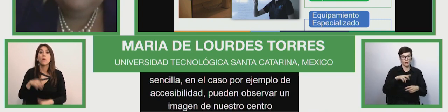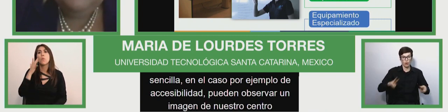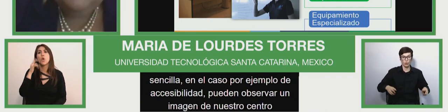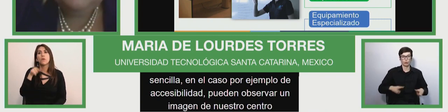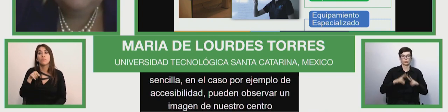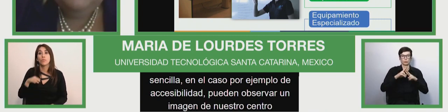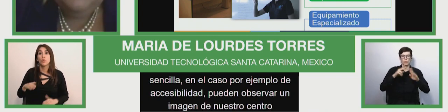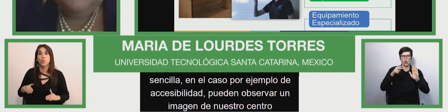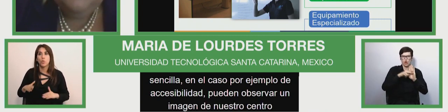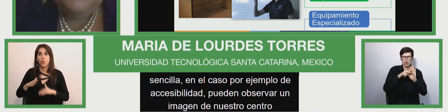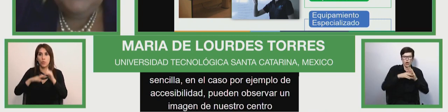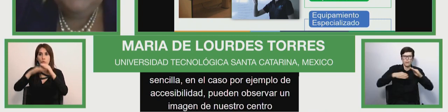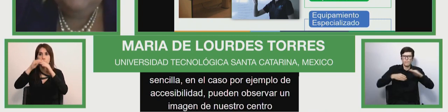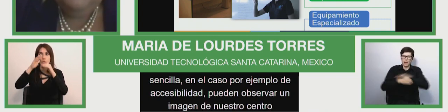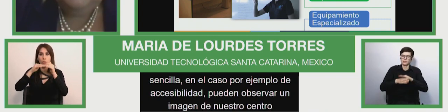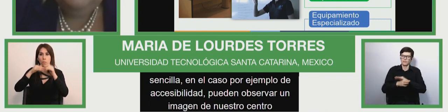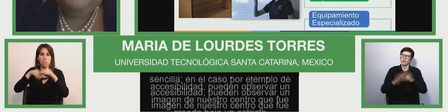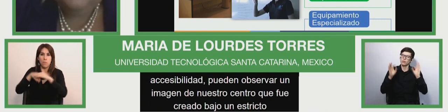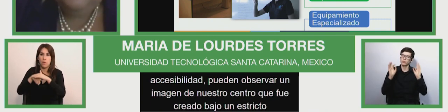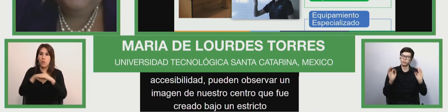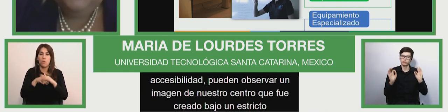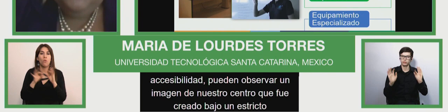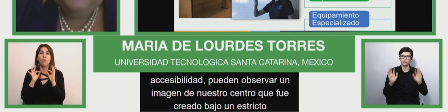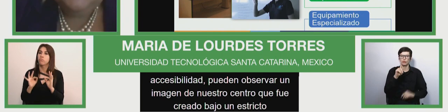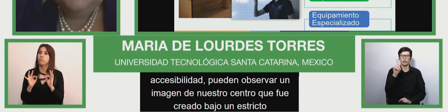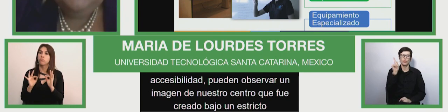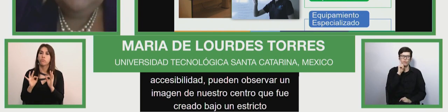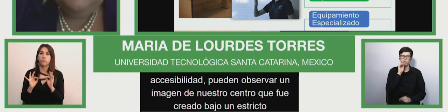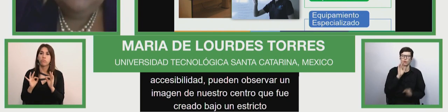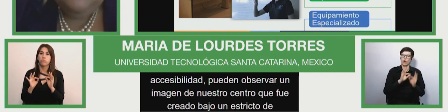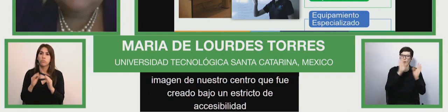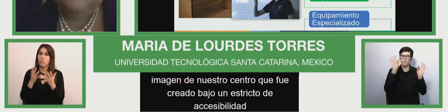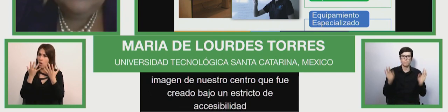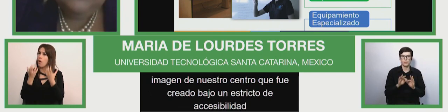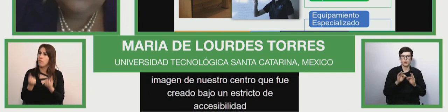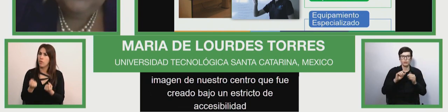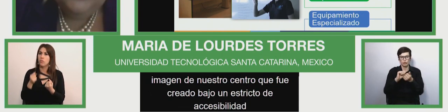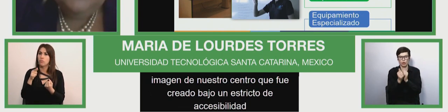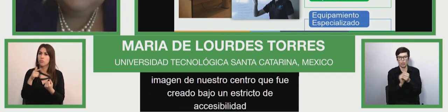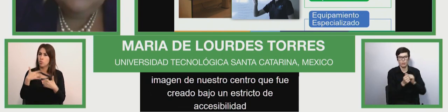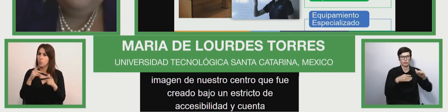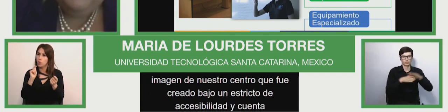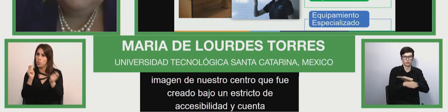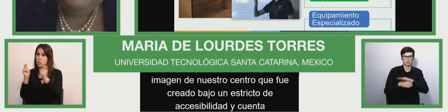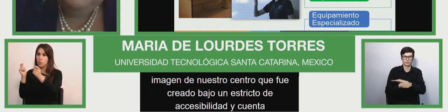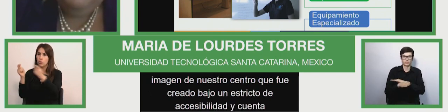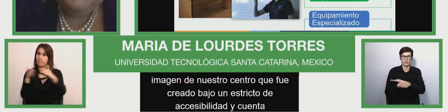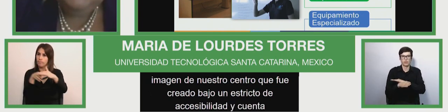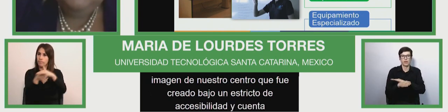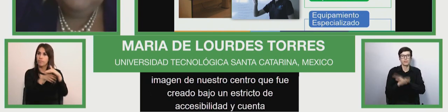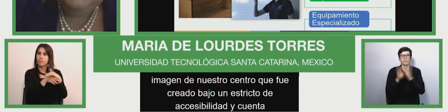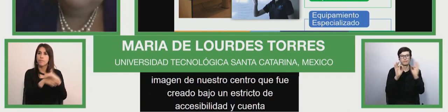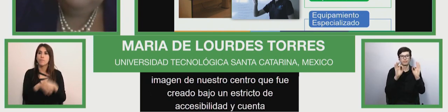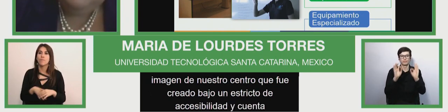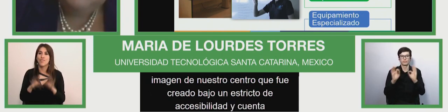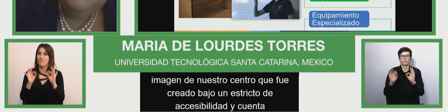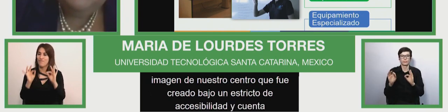physical access you can see in here in the slide an image of us inclusive center